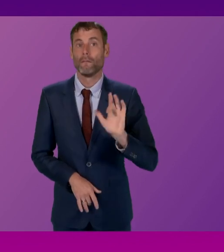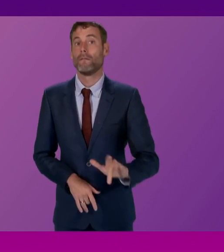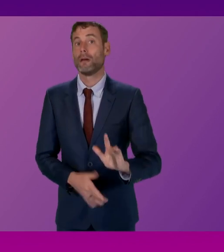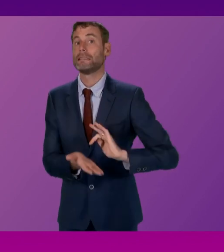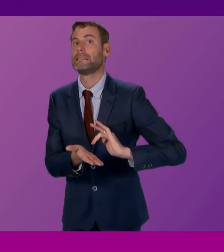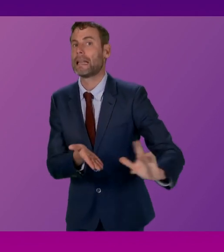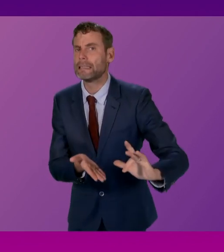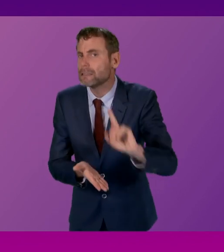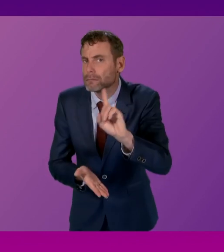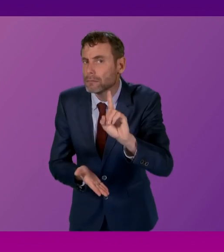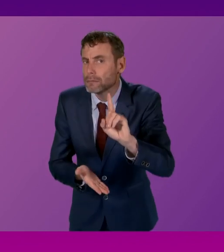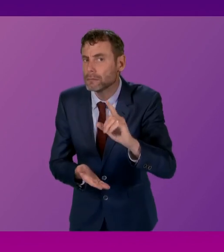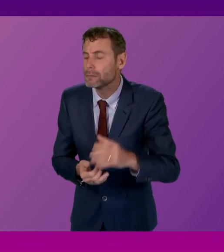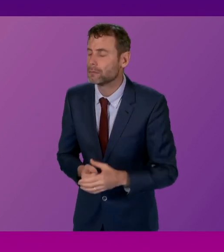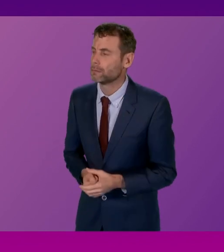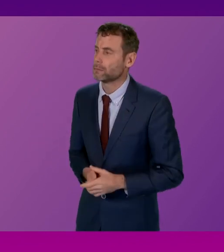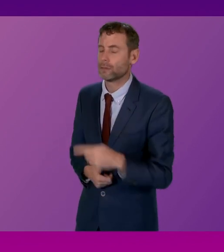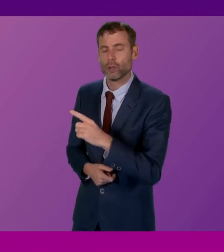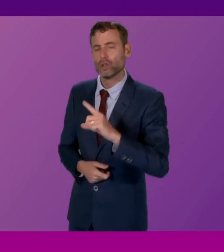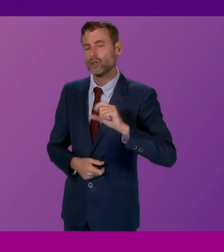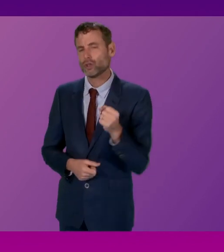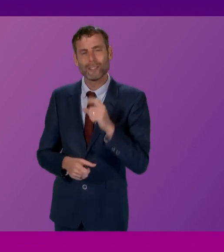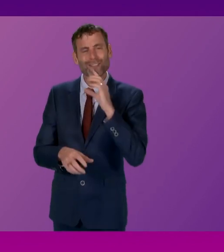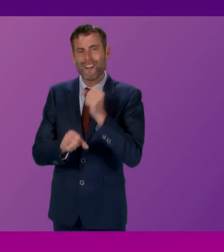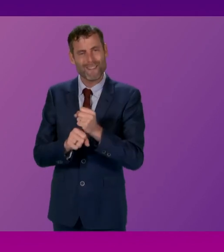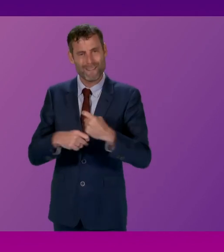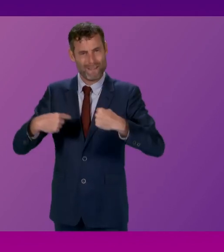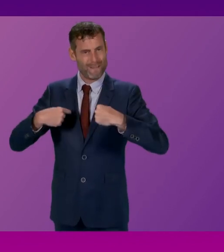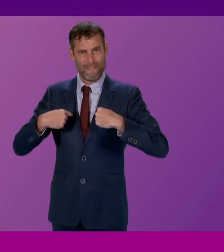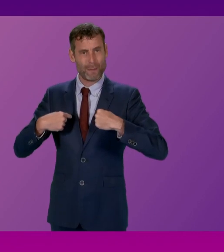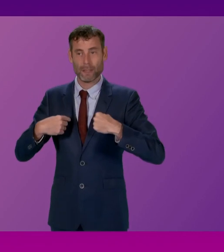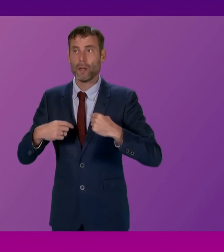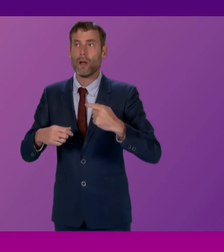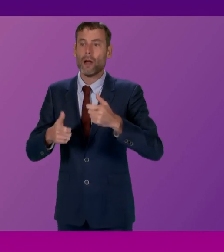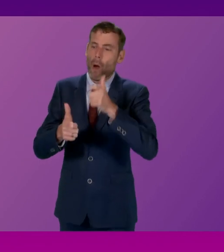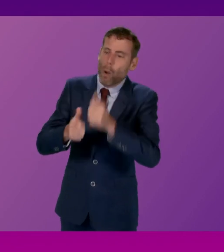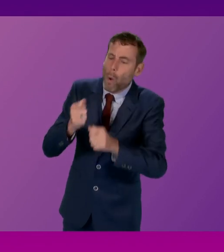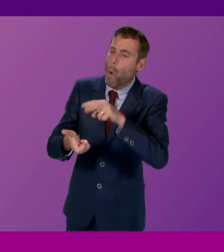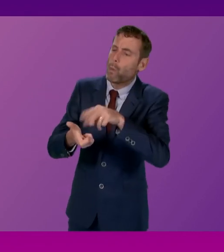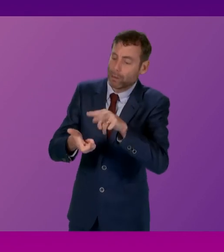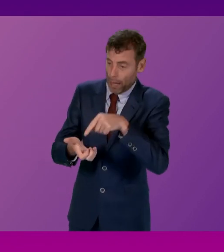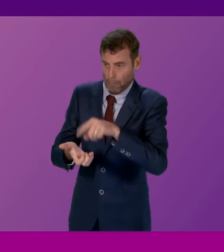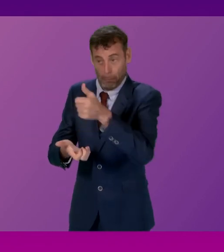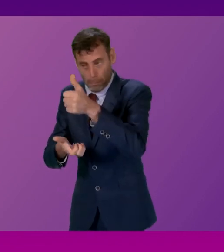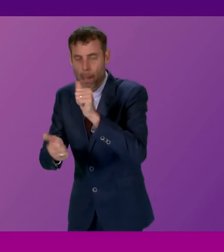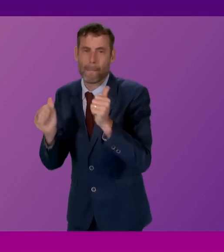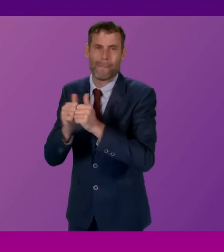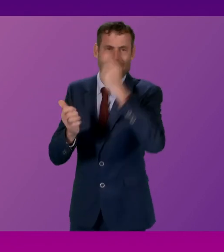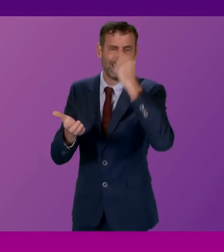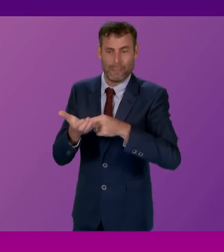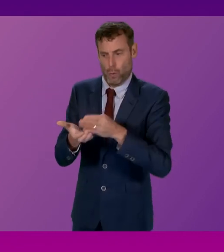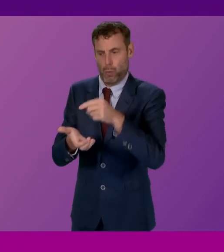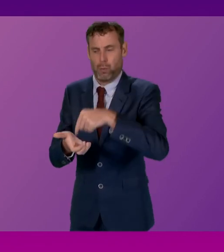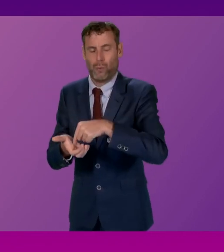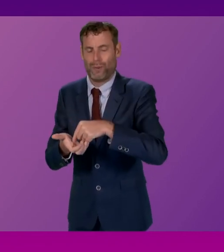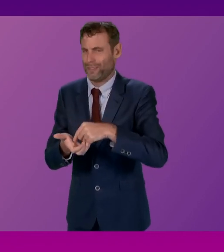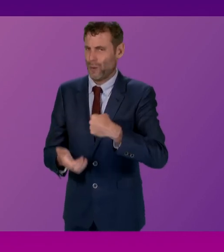The Scottish Government did not make decisions through WhatsApp. That's not what we routinely did. I know that was very different to what